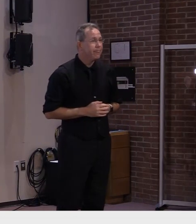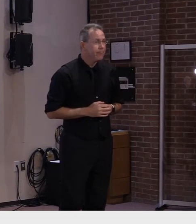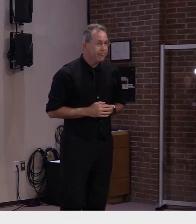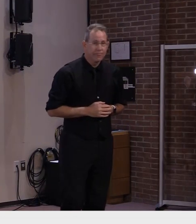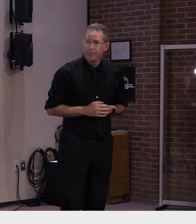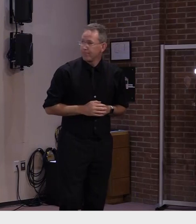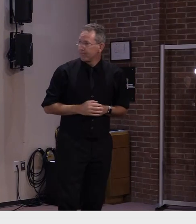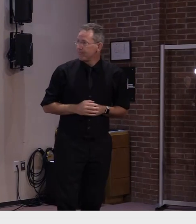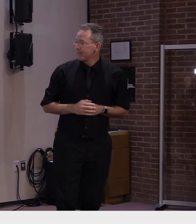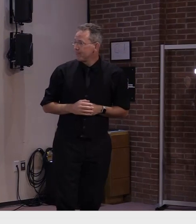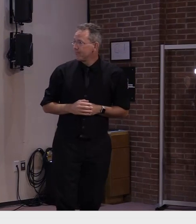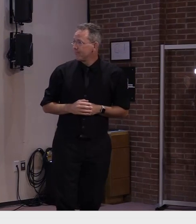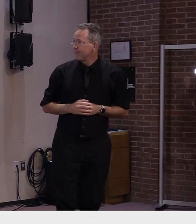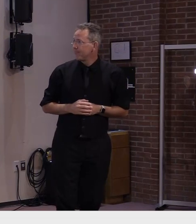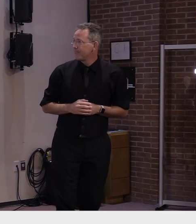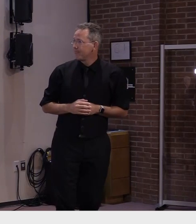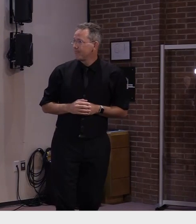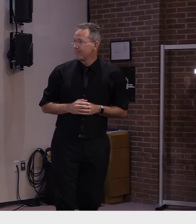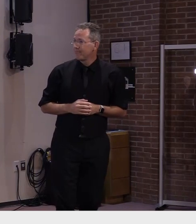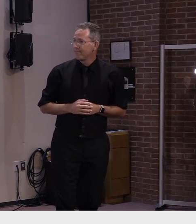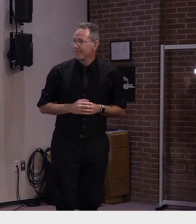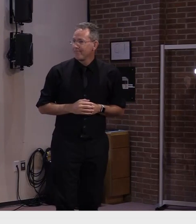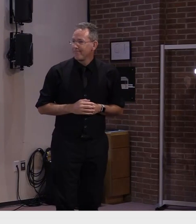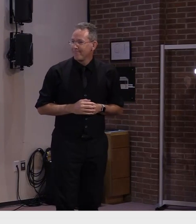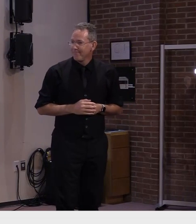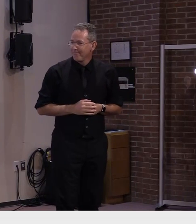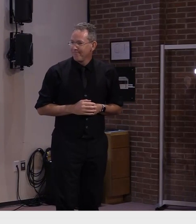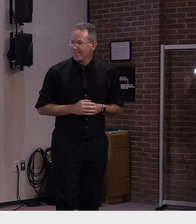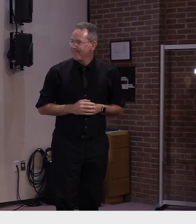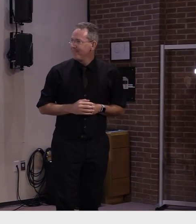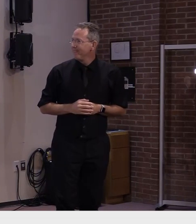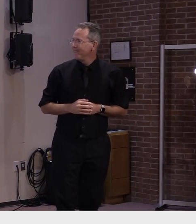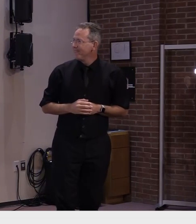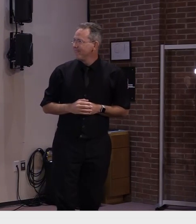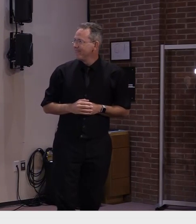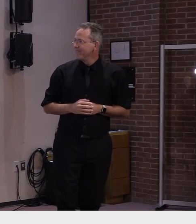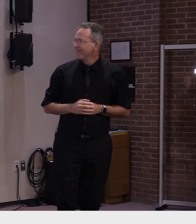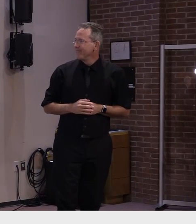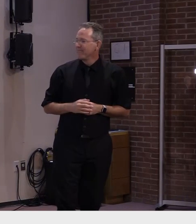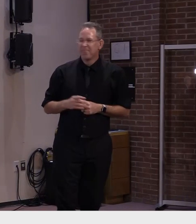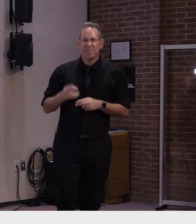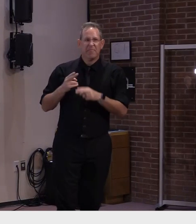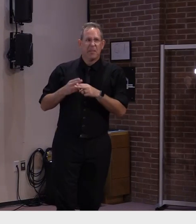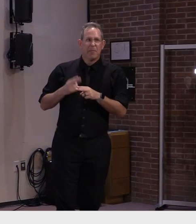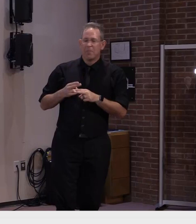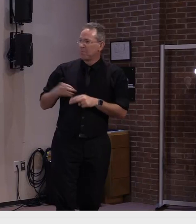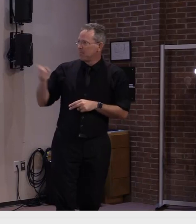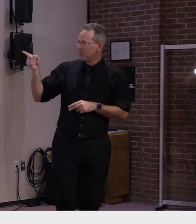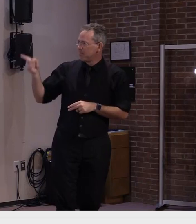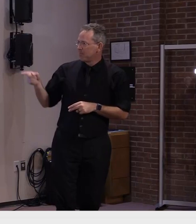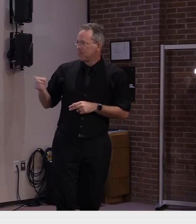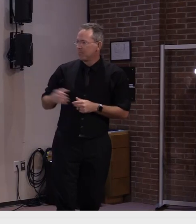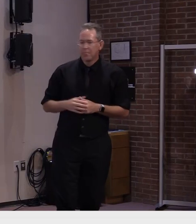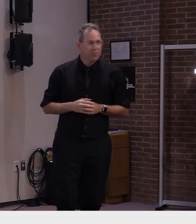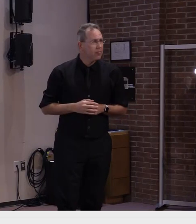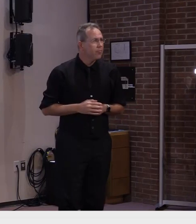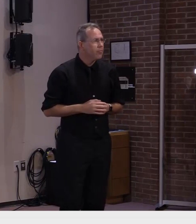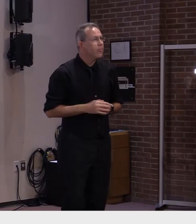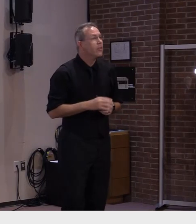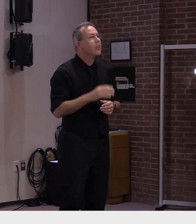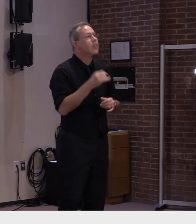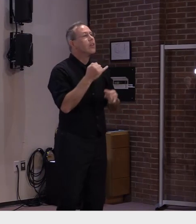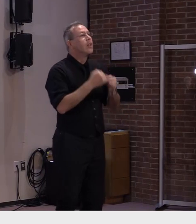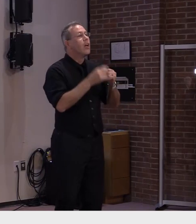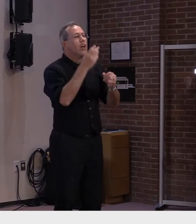the newport waterfront plaza in newport and again 1311 berry montpelier road in berlin